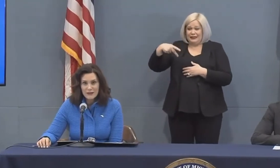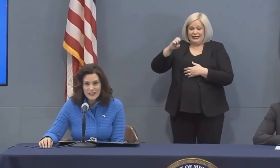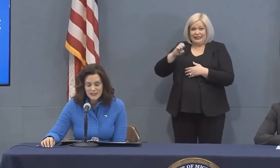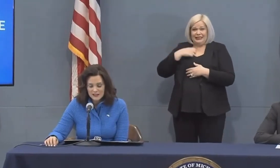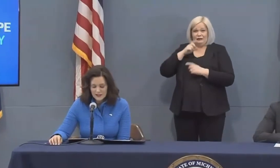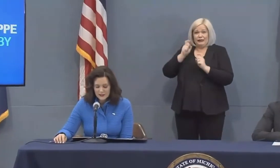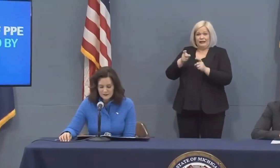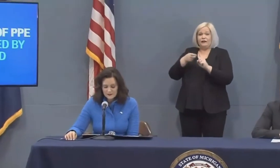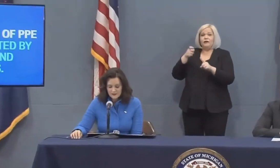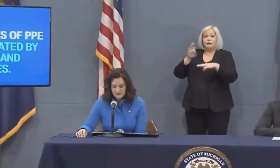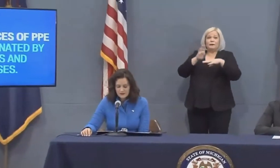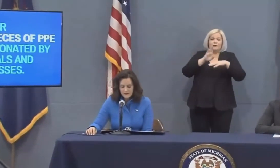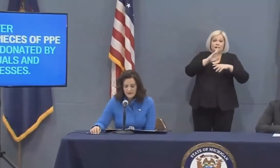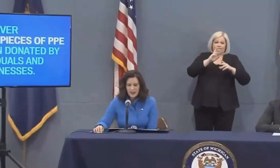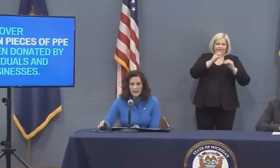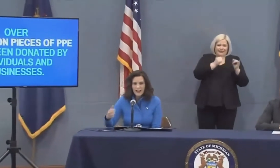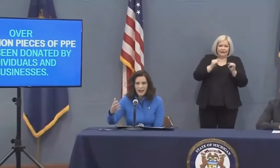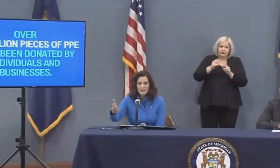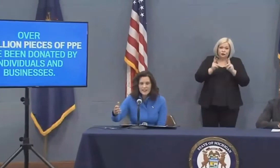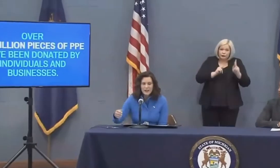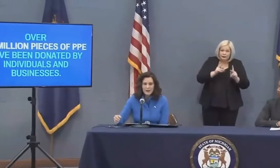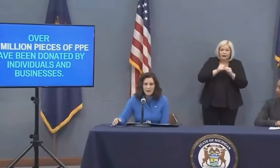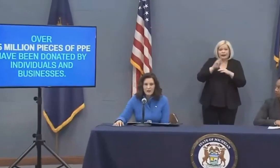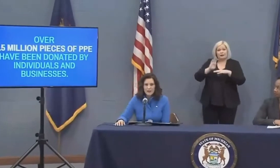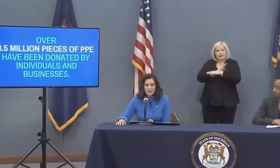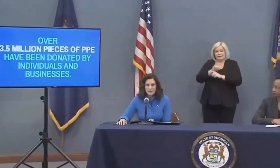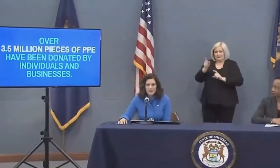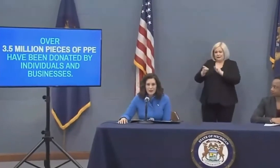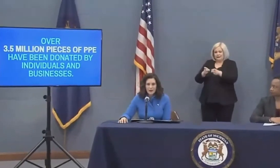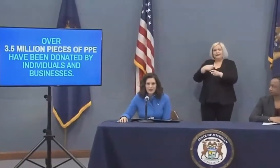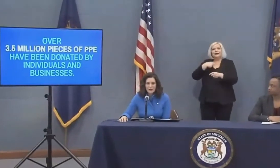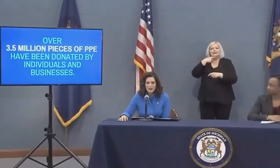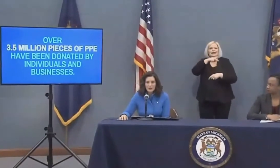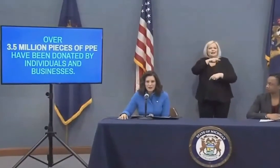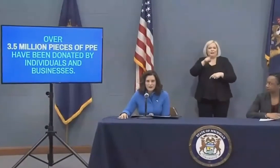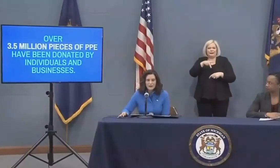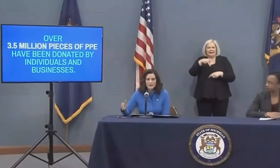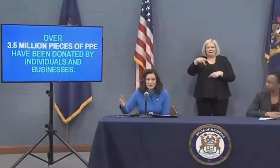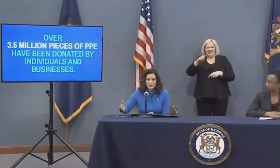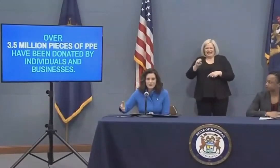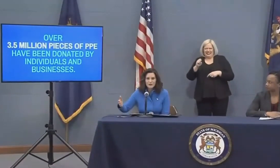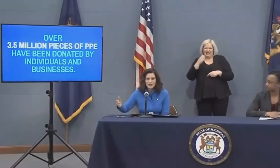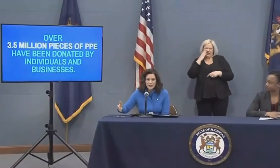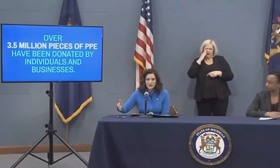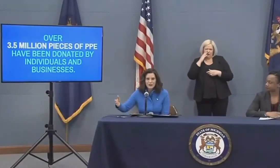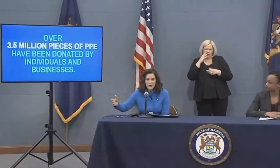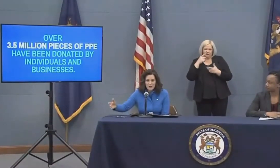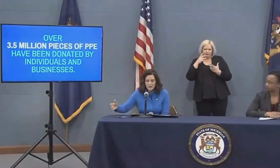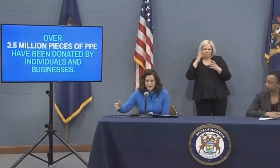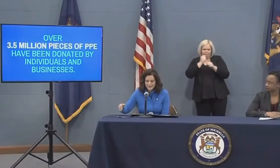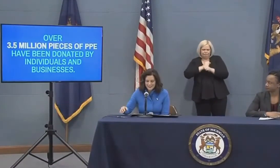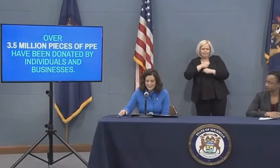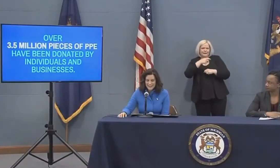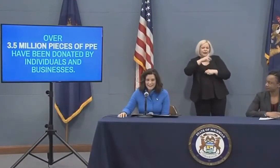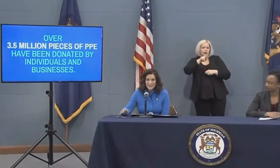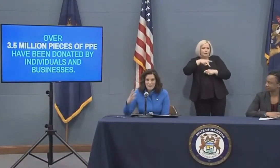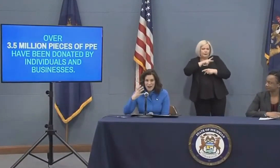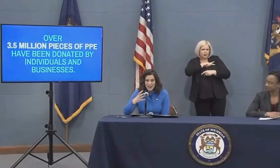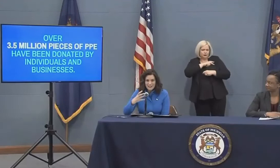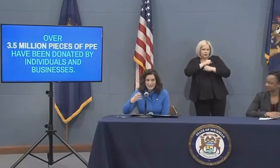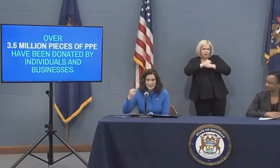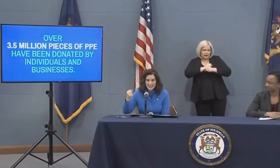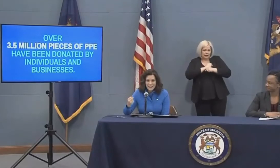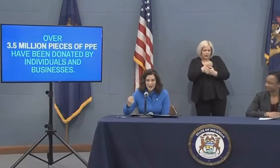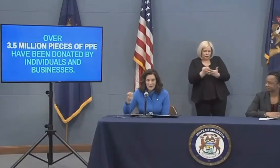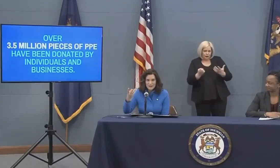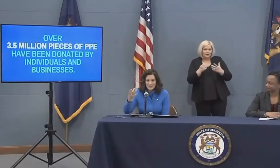and businesses. I'm saying PPE because I know you've been tuning in, but it's personal protection equipment. It's the